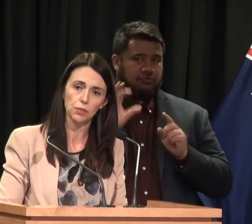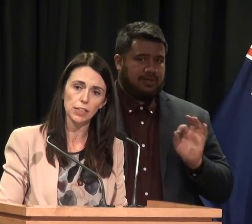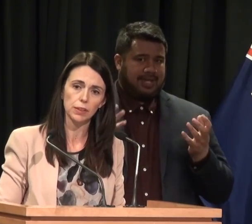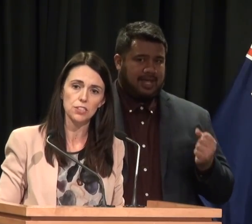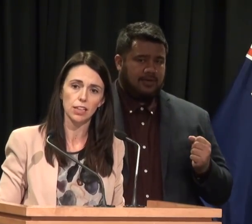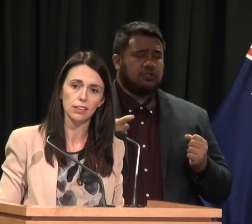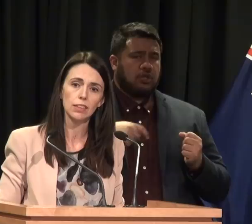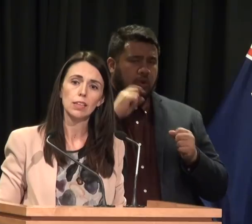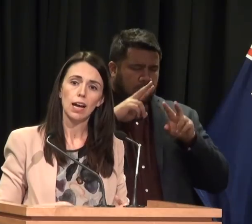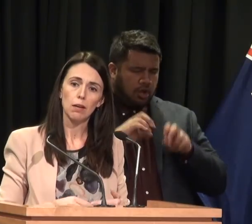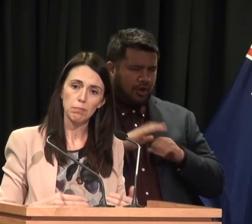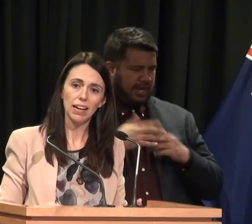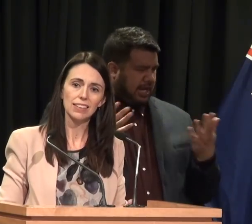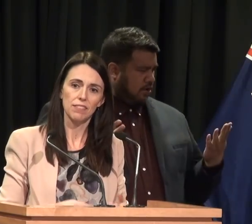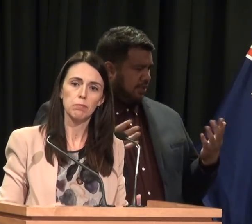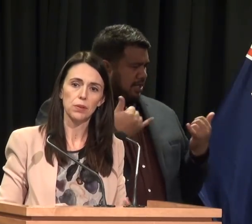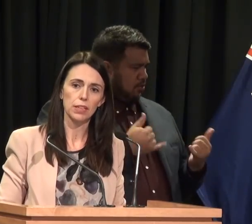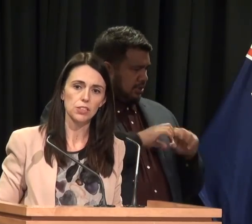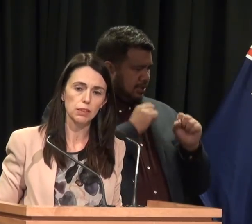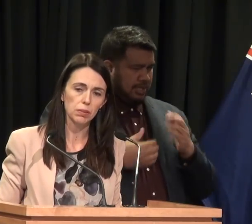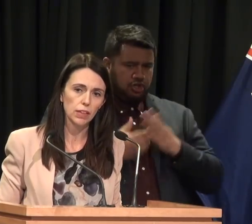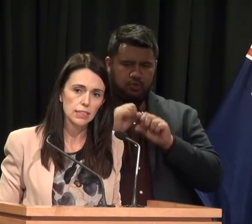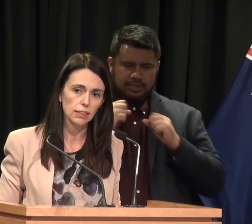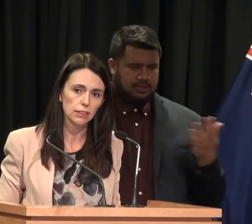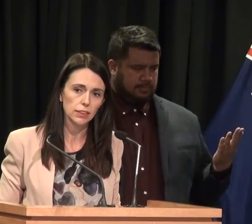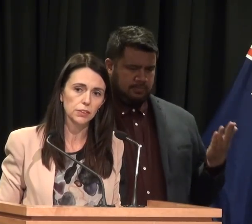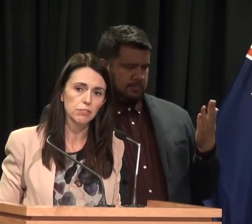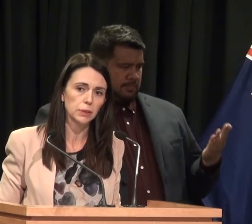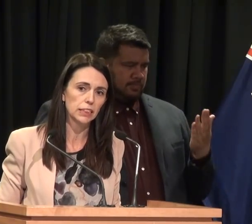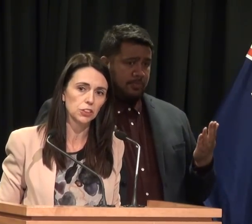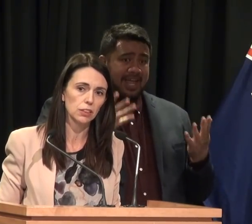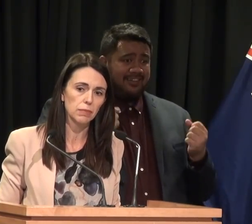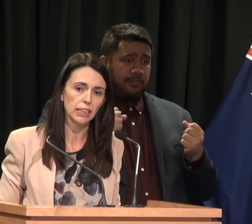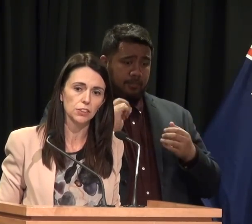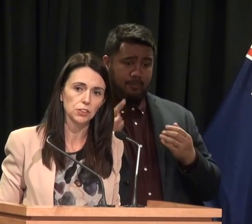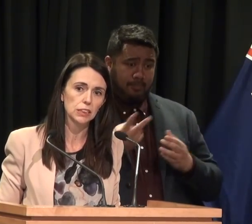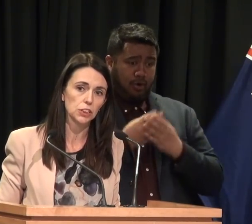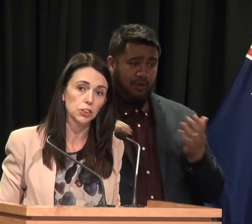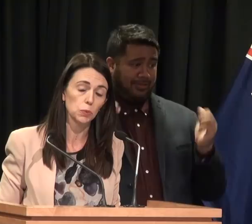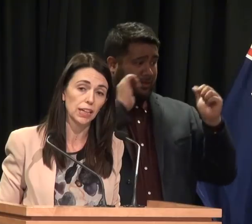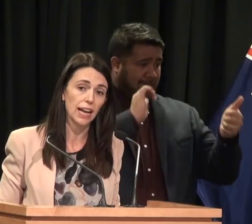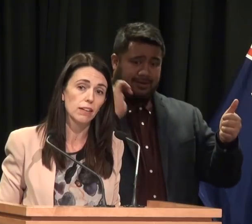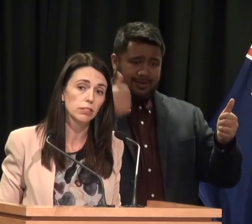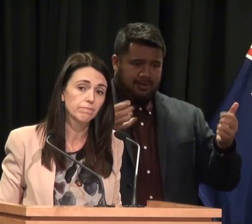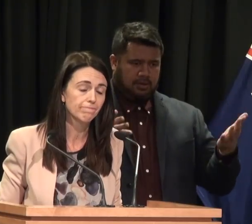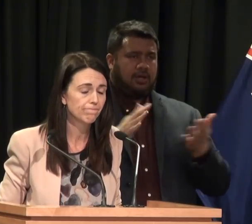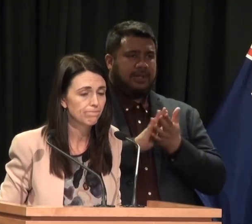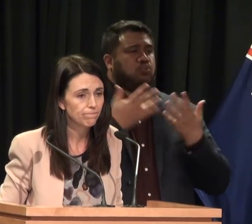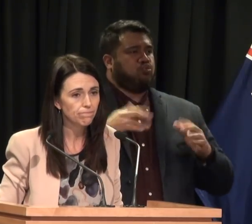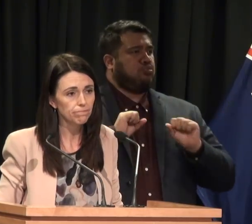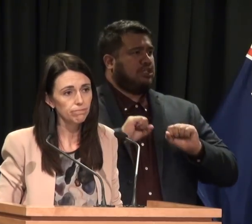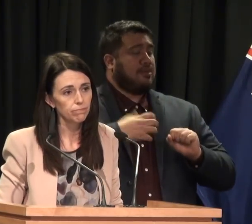two would interact with each other, but having both actually provides a degree of protection that many other jurisdictions wouldn't have.